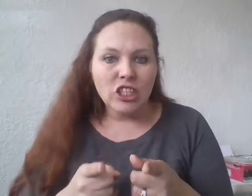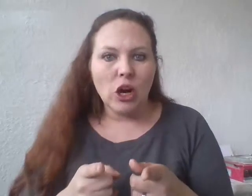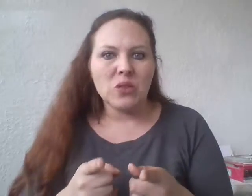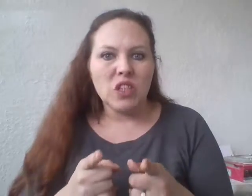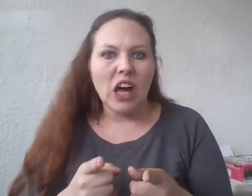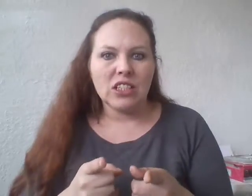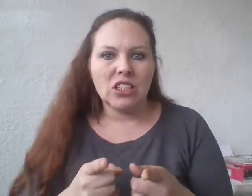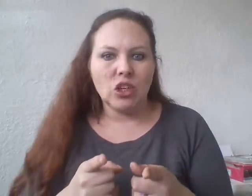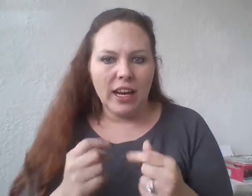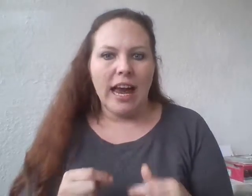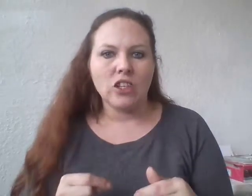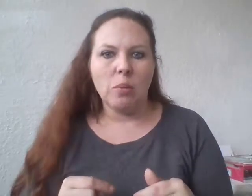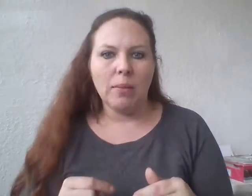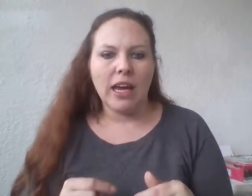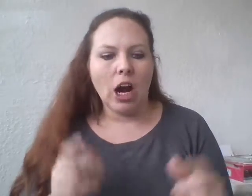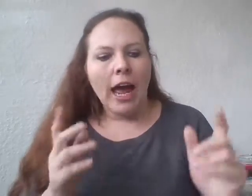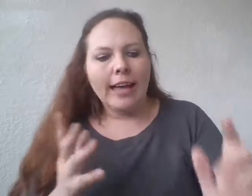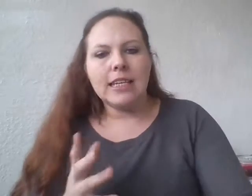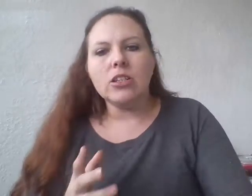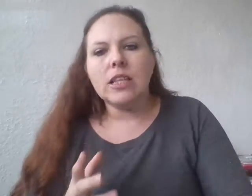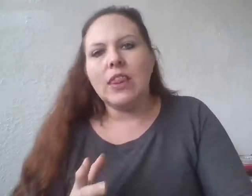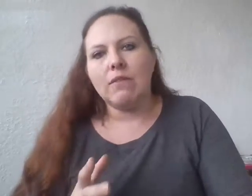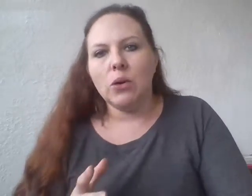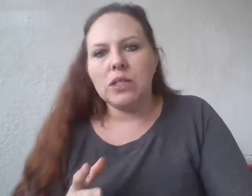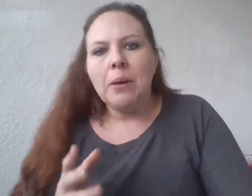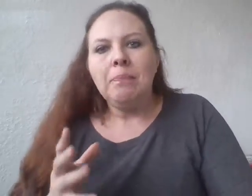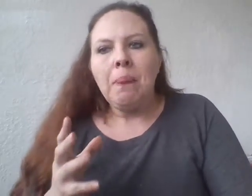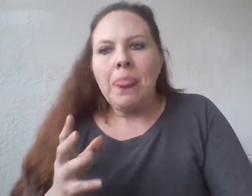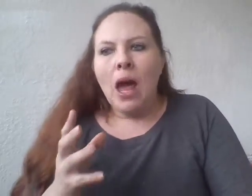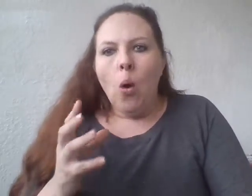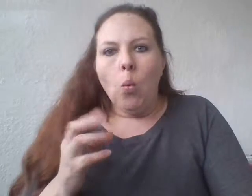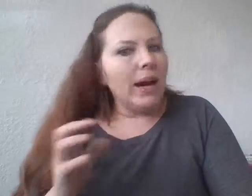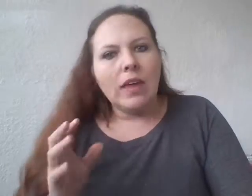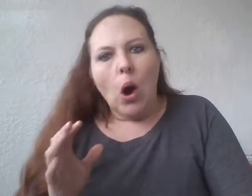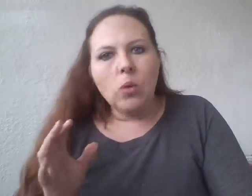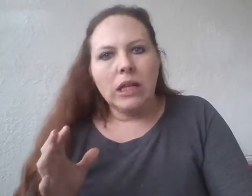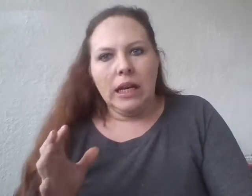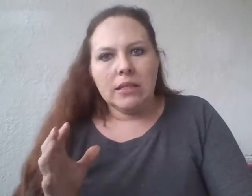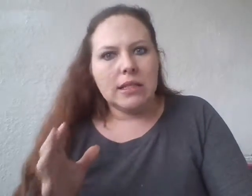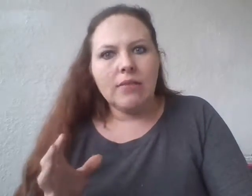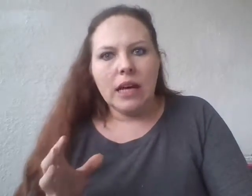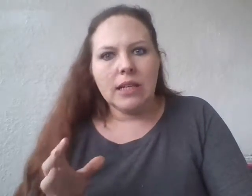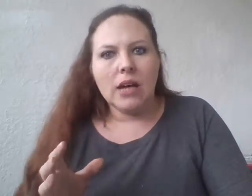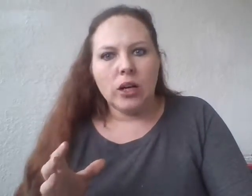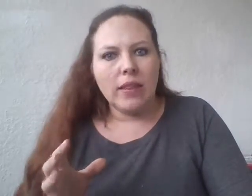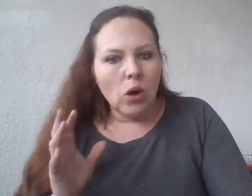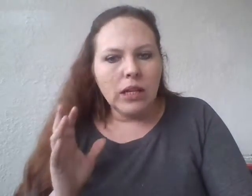chose not to enact Obamacare. And so here's the thing, folks. We are the only civilized country, the only